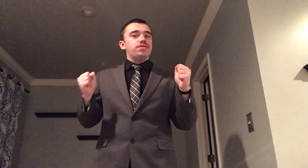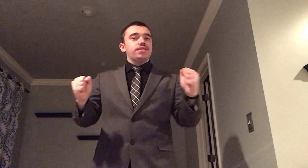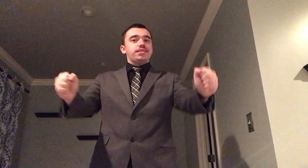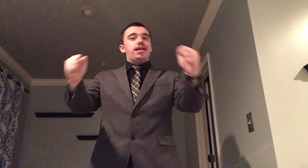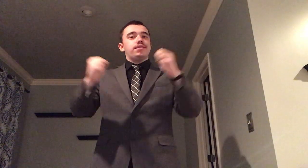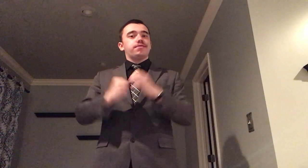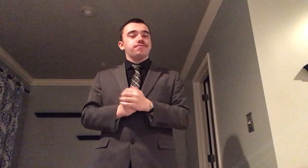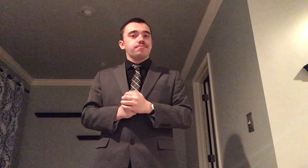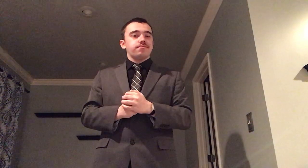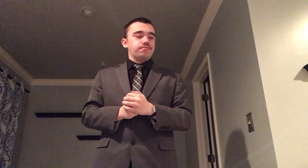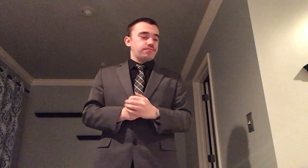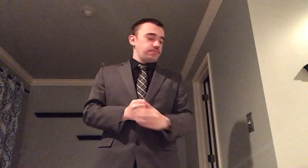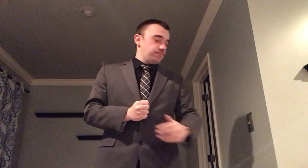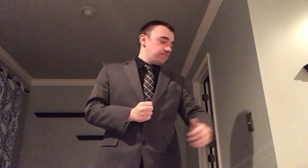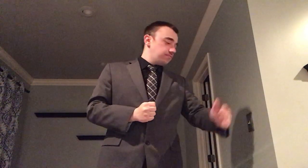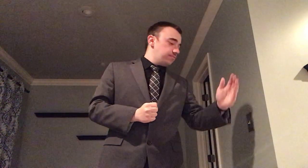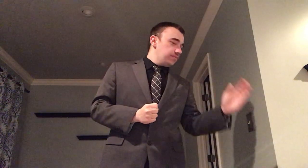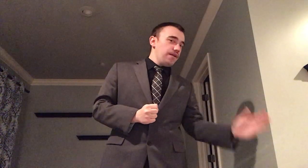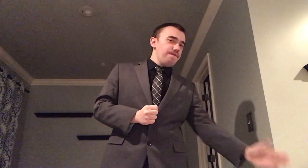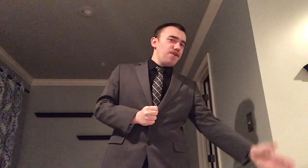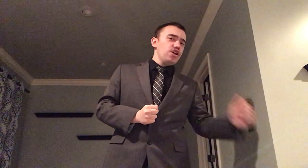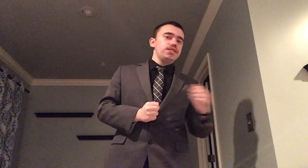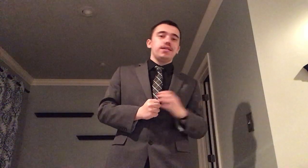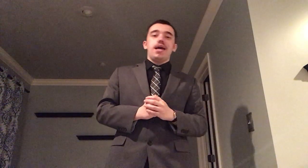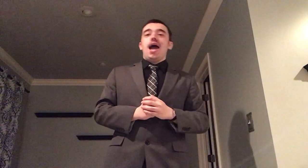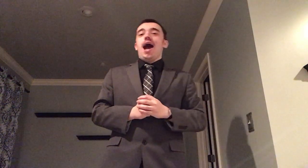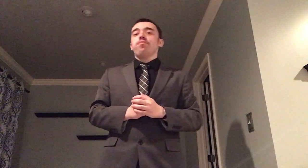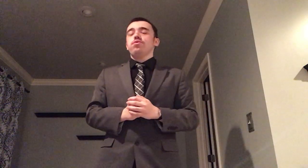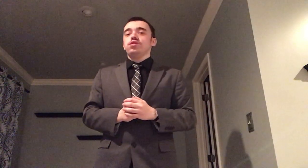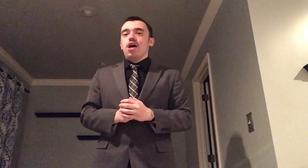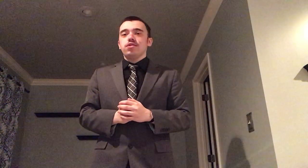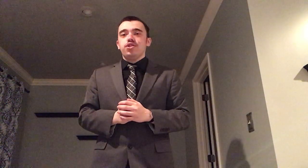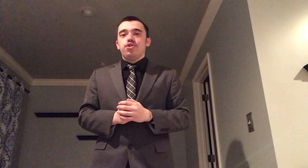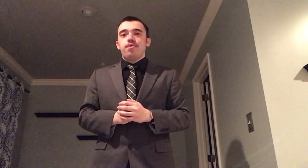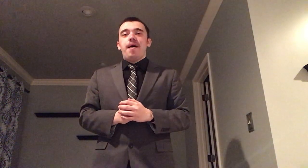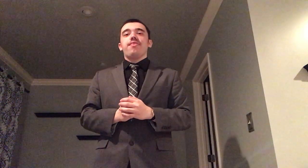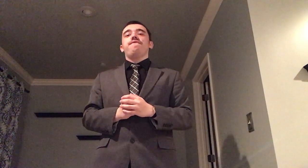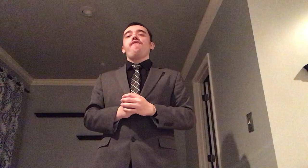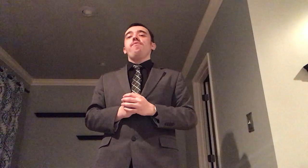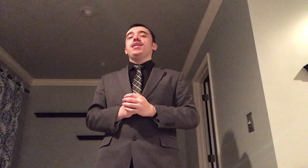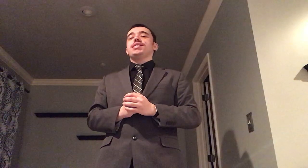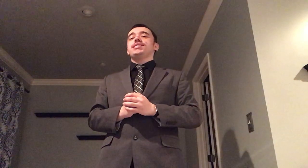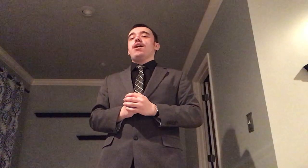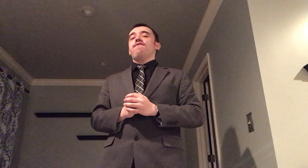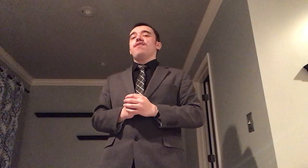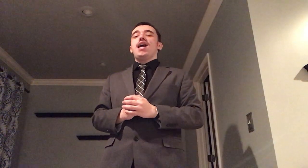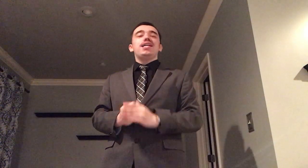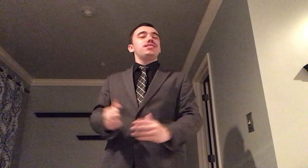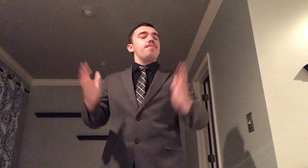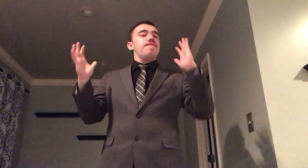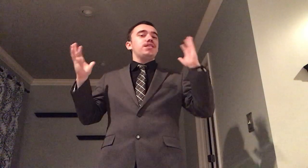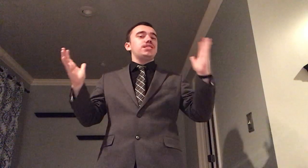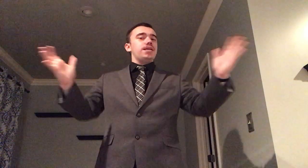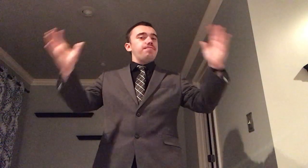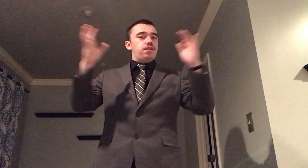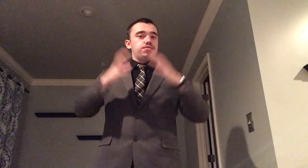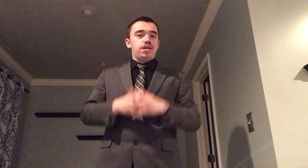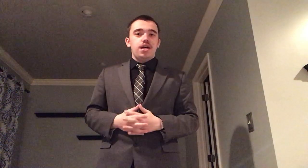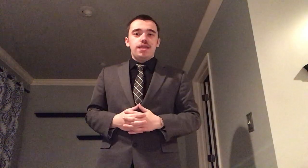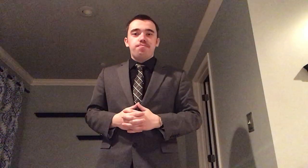success first I'm going to talk to you about the phobia itself and some of the symptoms that